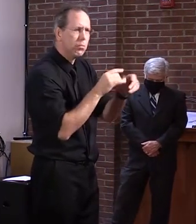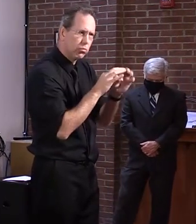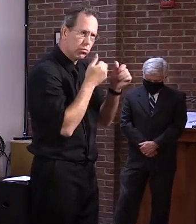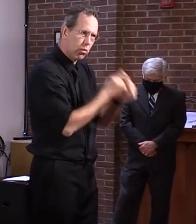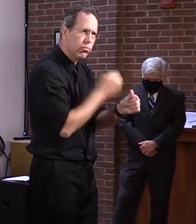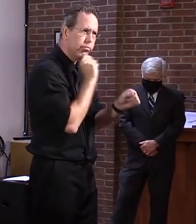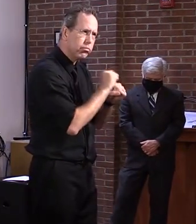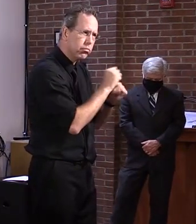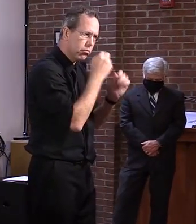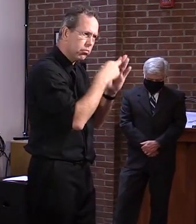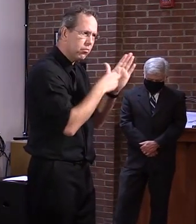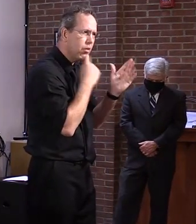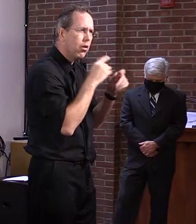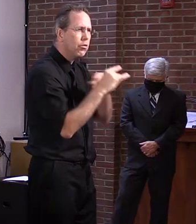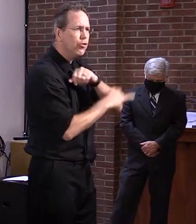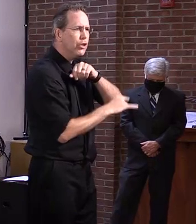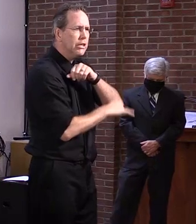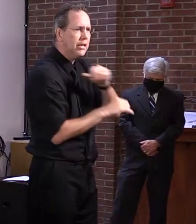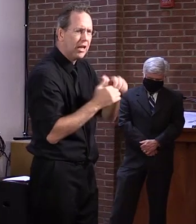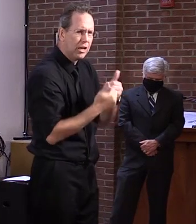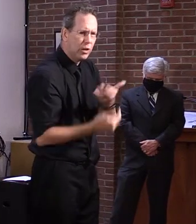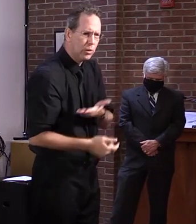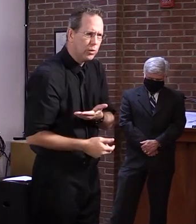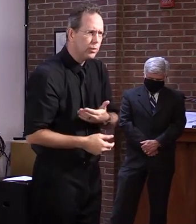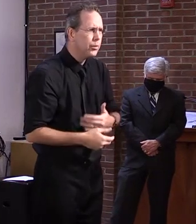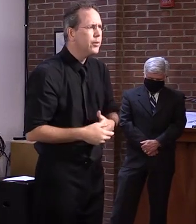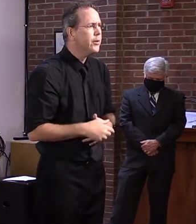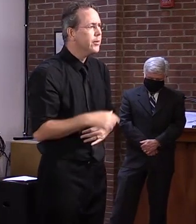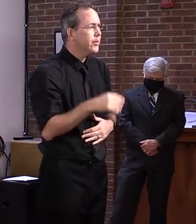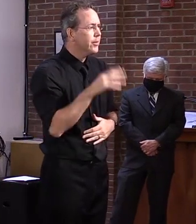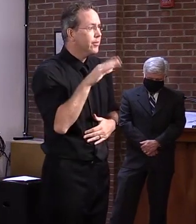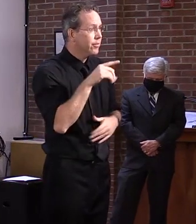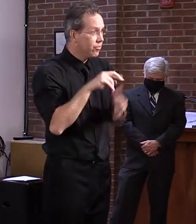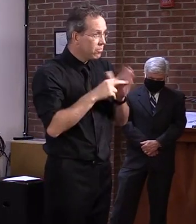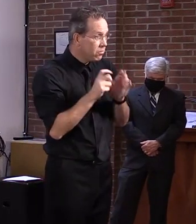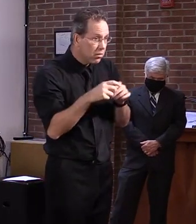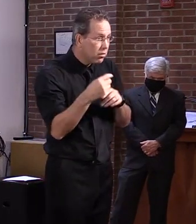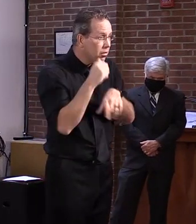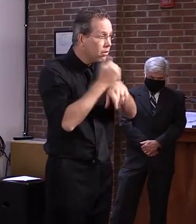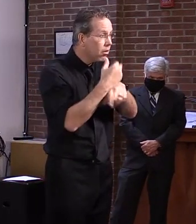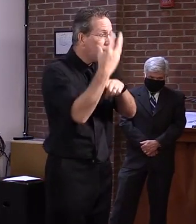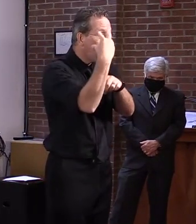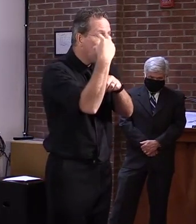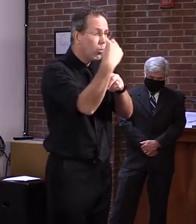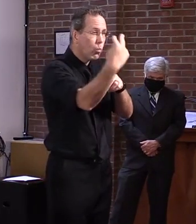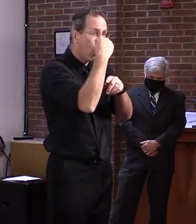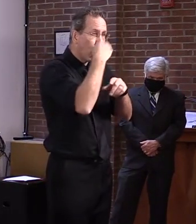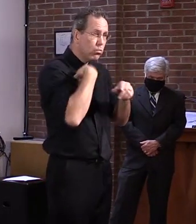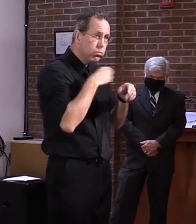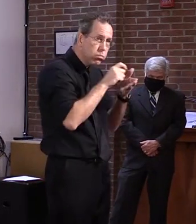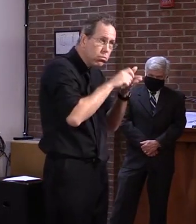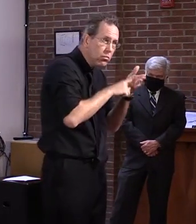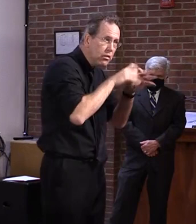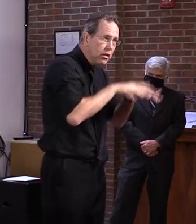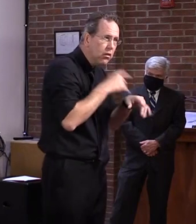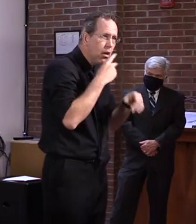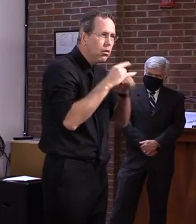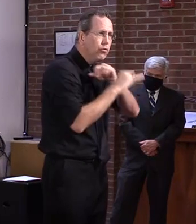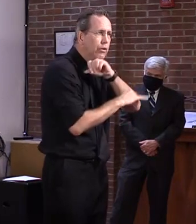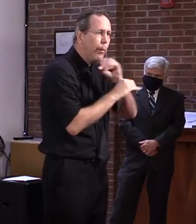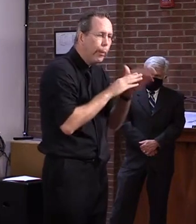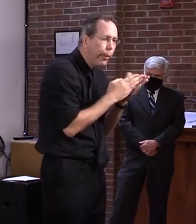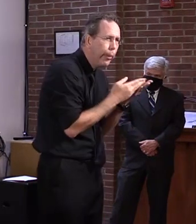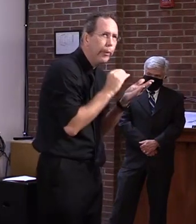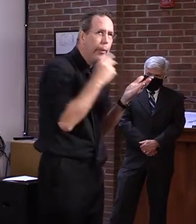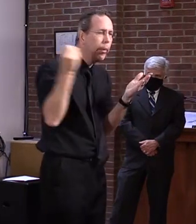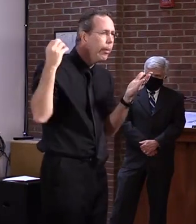ensure that it's just the test taker and they're, they're not, you know, looking through a book or something like that when they're doing their